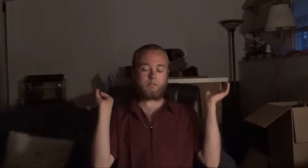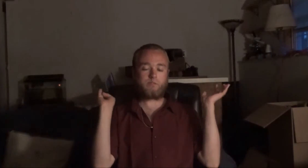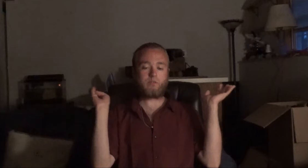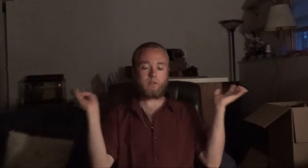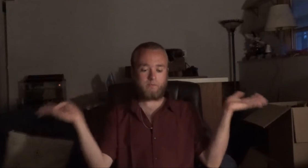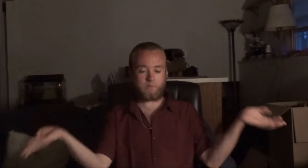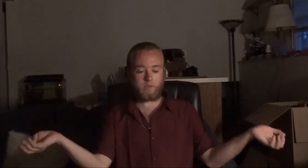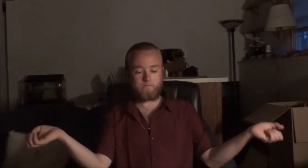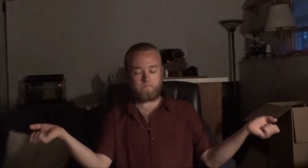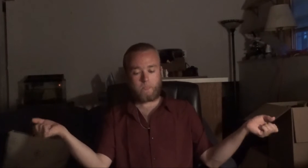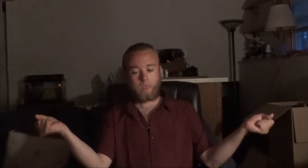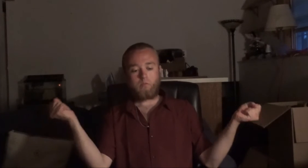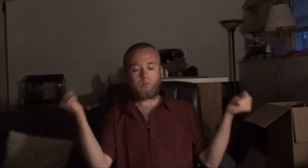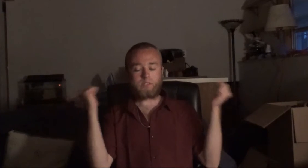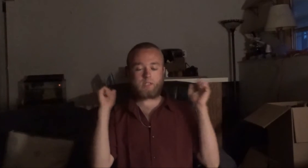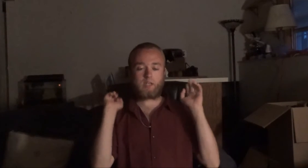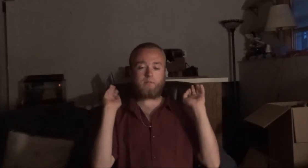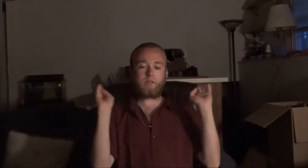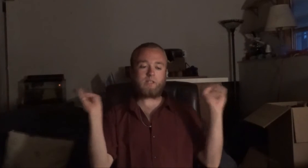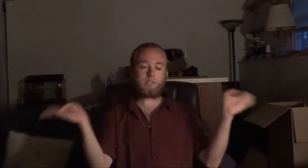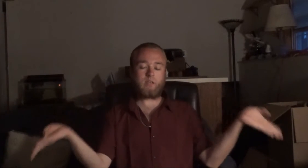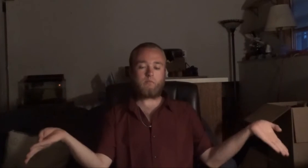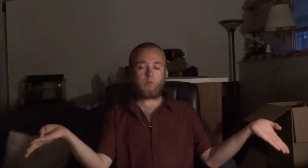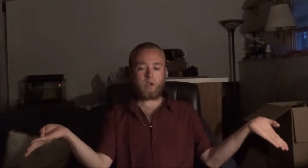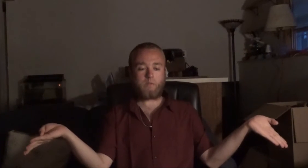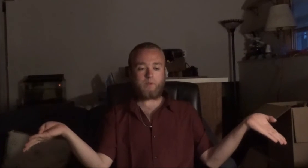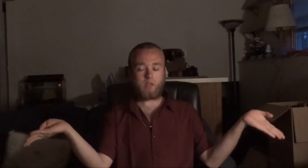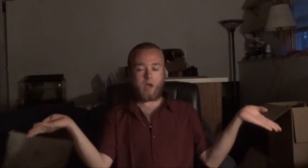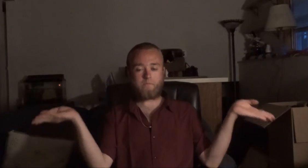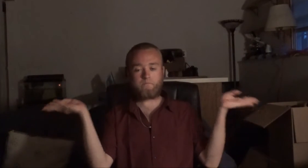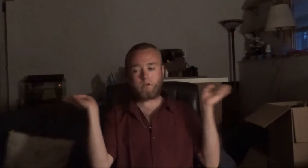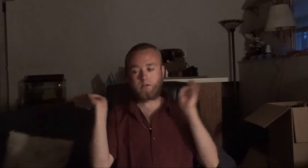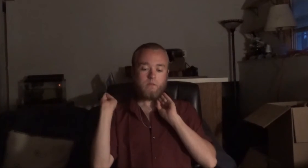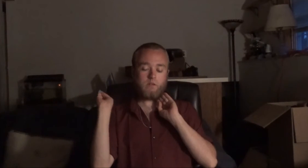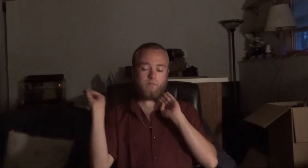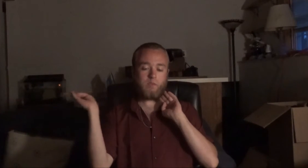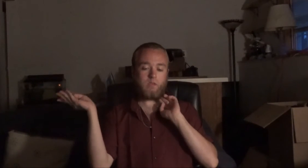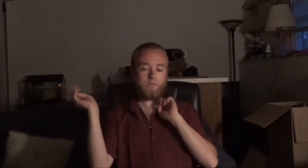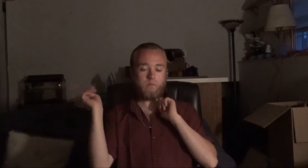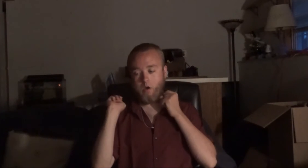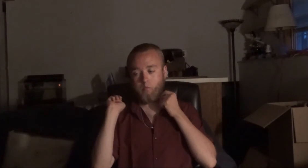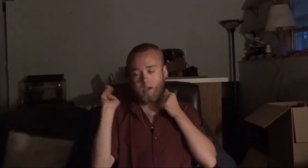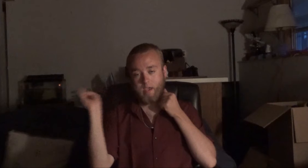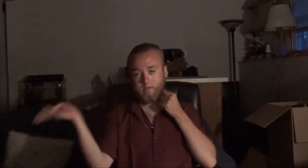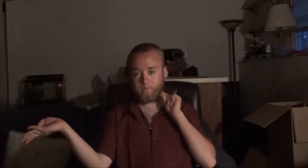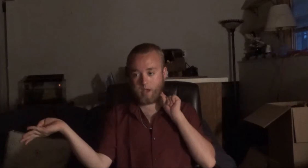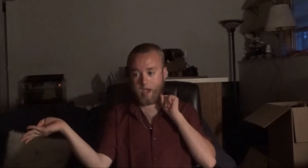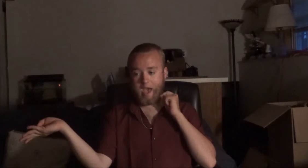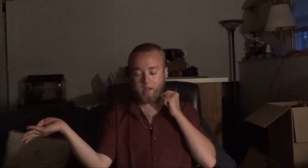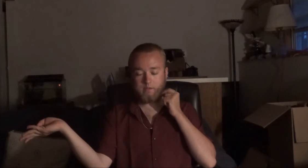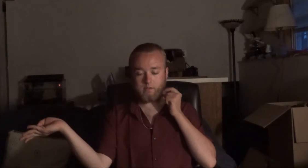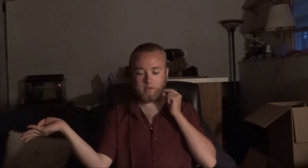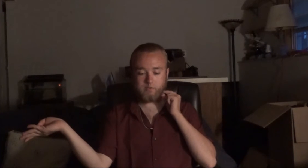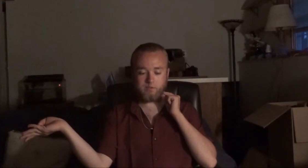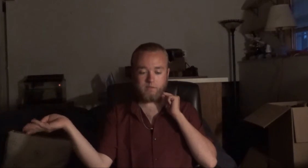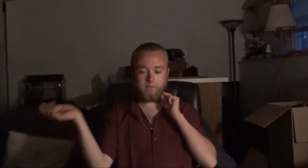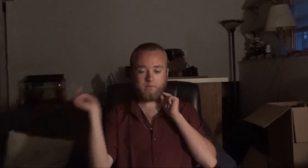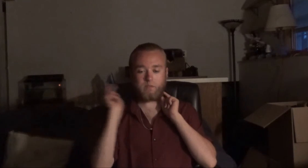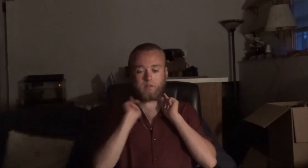this trip. And once again, I'm not saying where, but I'm going to be away out of the country from the